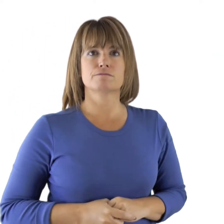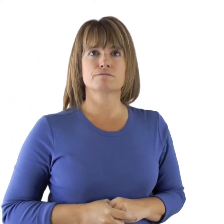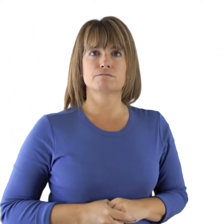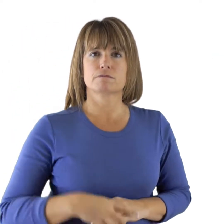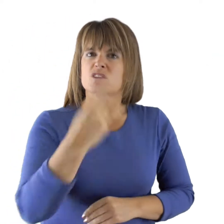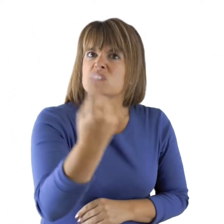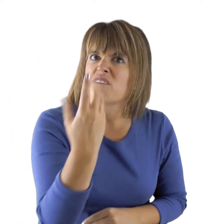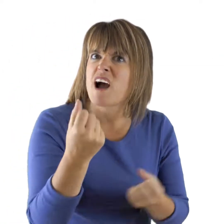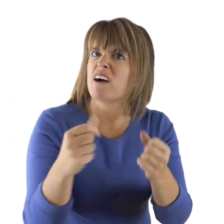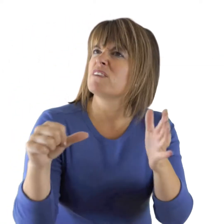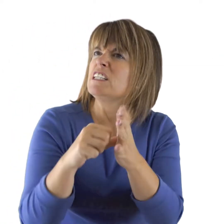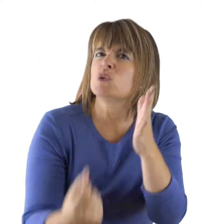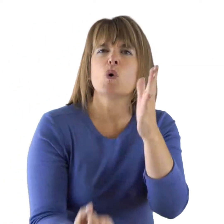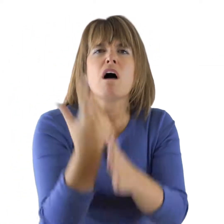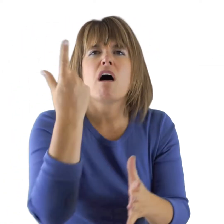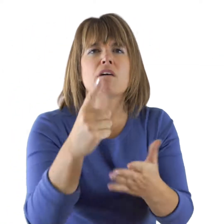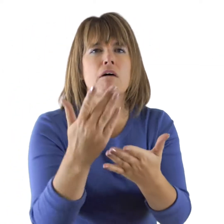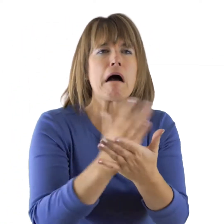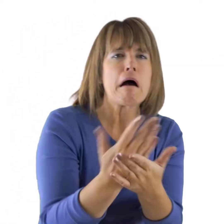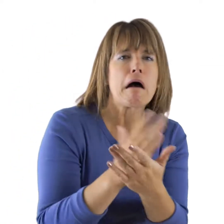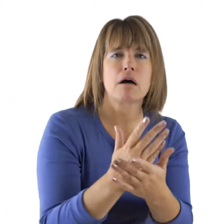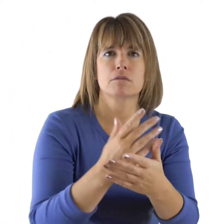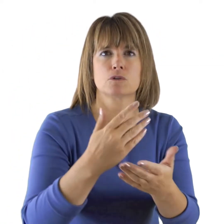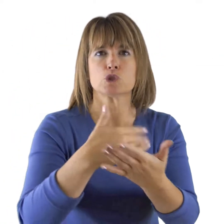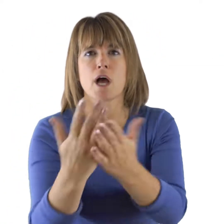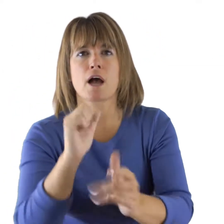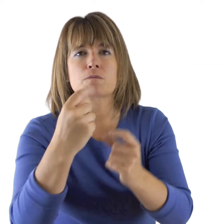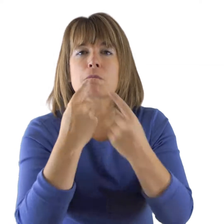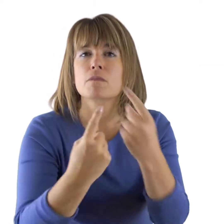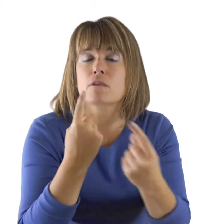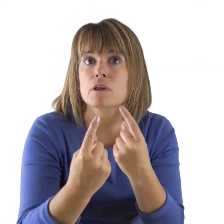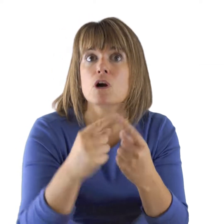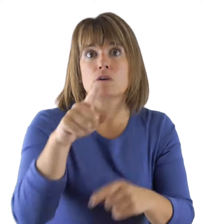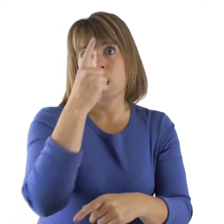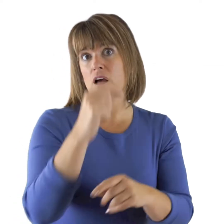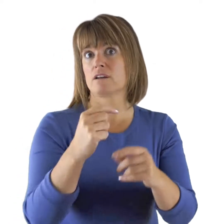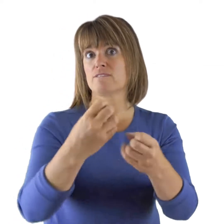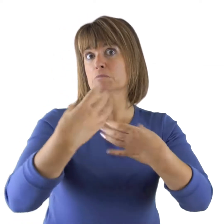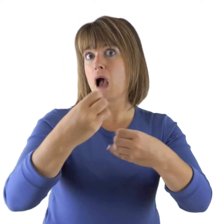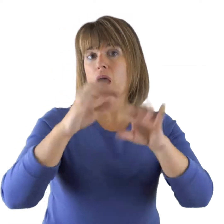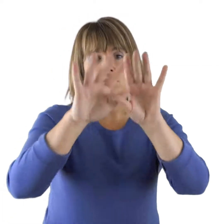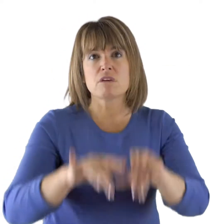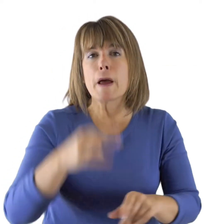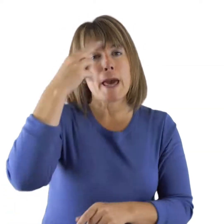If you are nervous about sharing the issues that are affecting you, you can choose to leave feedback anonymously.